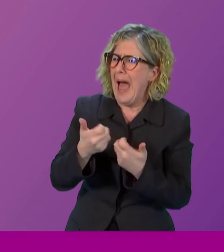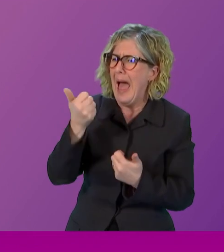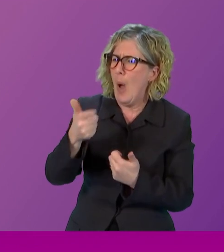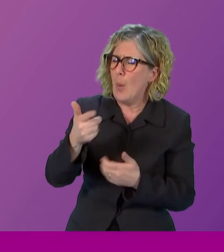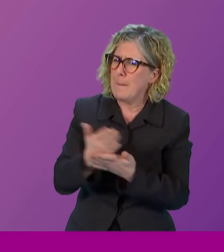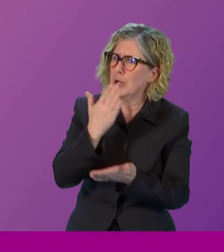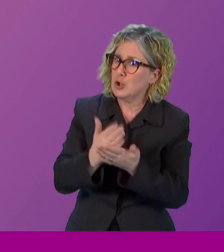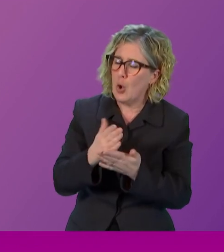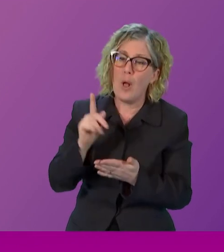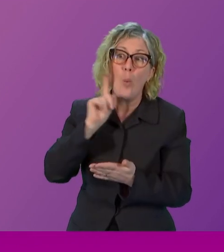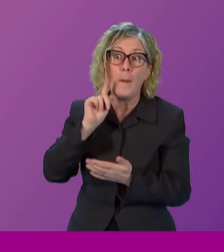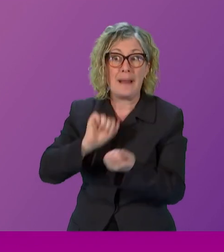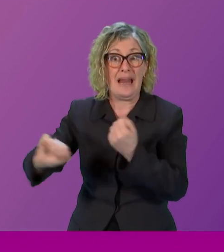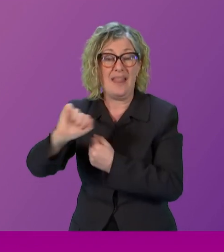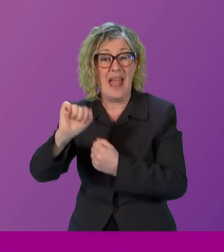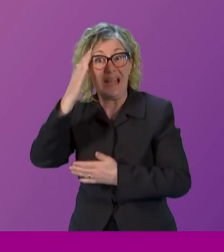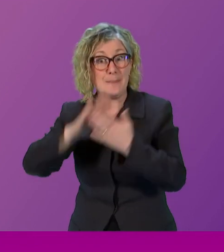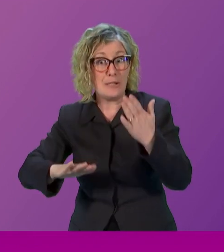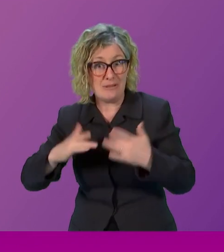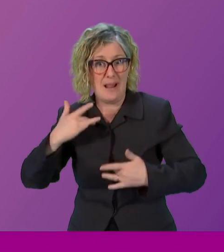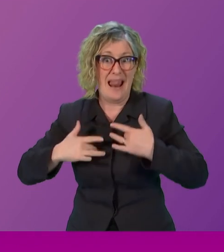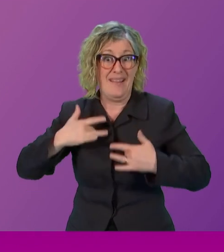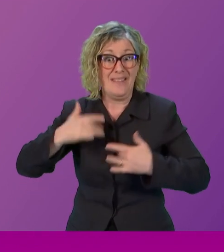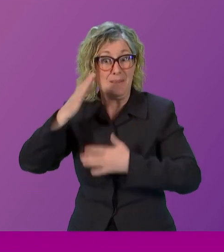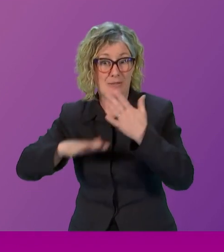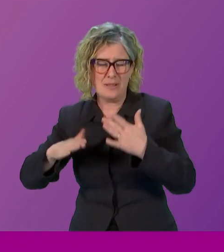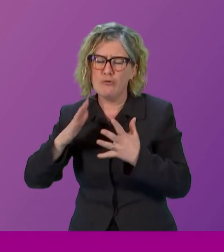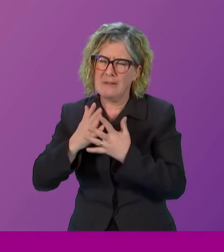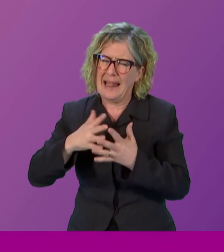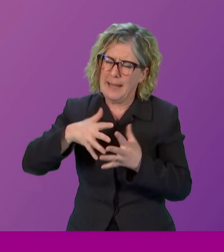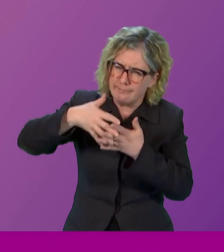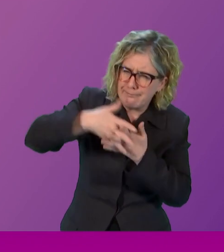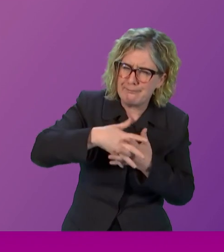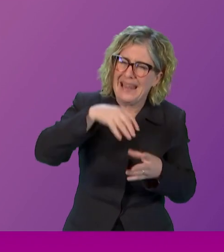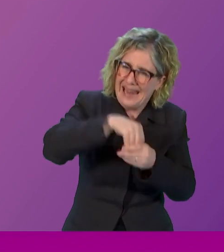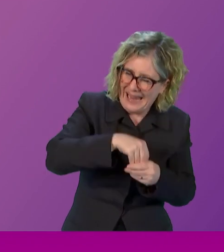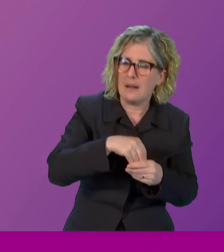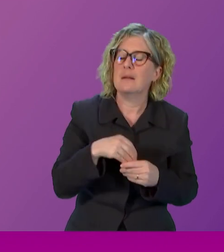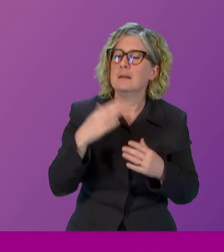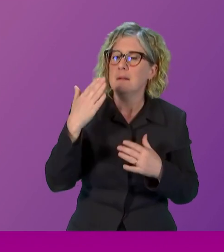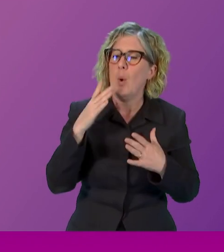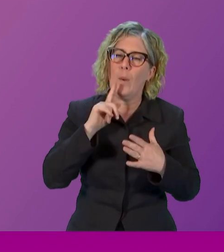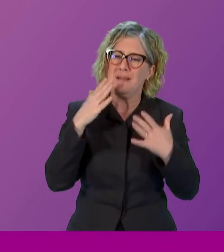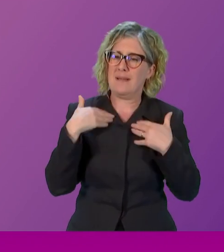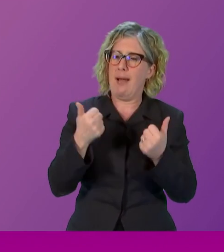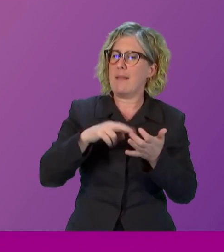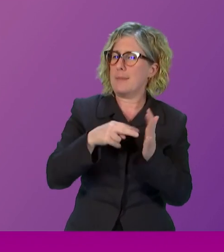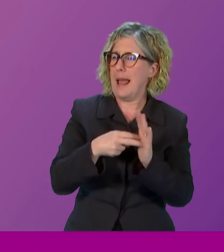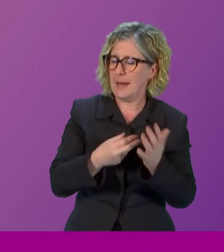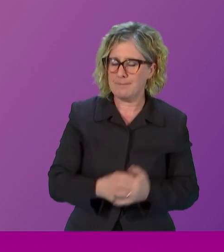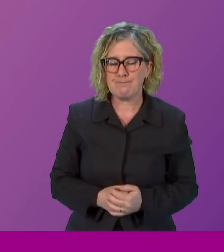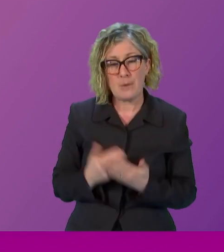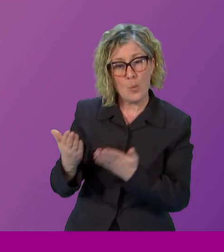remain embedded in this? I question on the Women's Health Plan, and I'll go to COCAP. Thank you. Yes, so